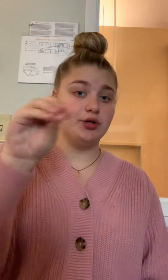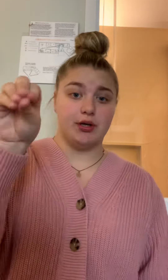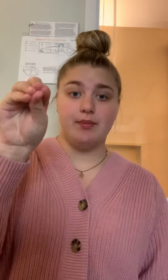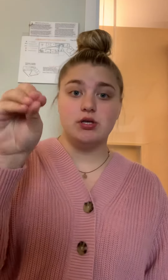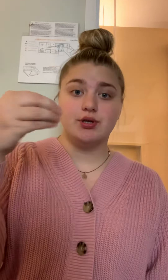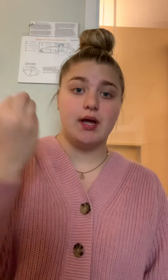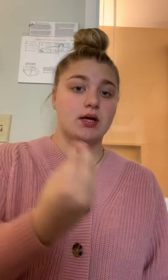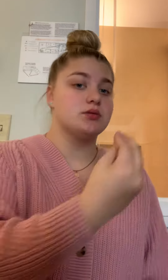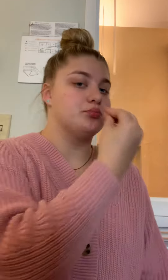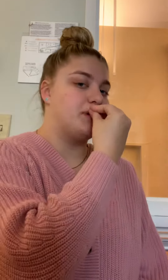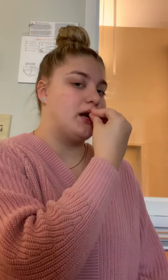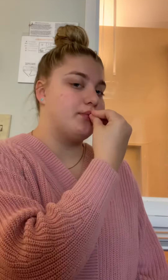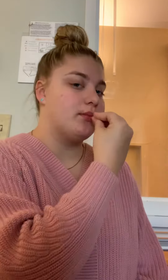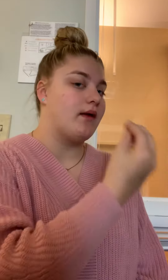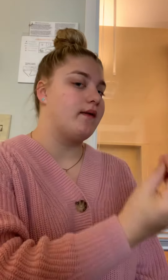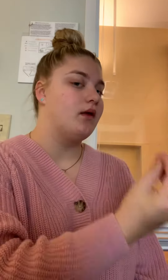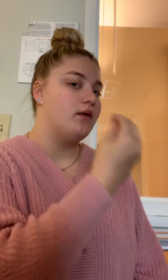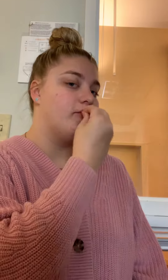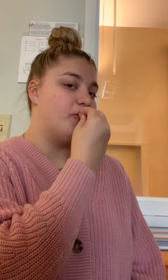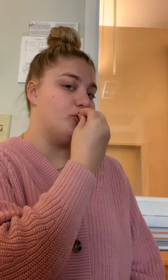You're going to pinch your hand and put it up your mouth. Food.